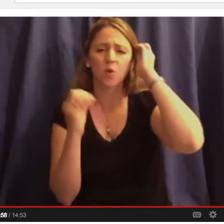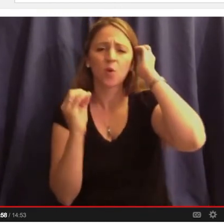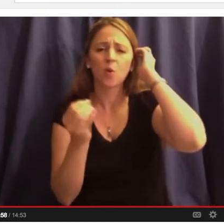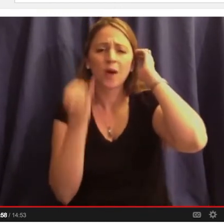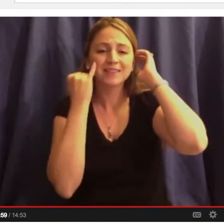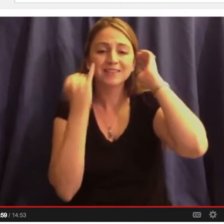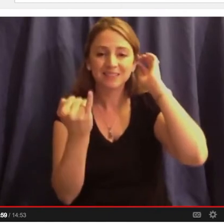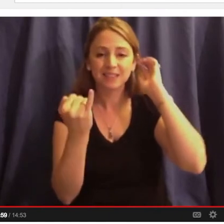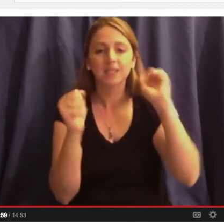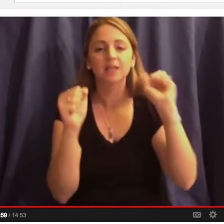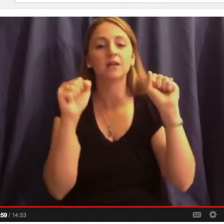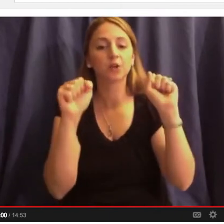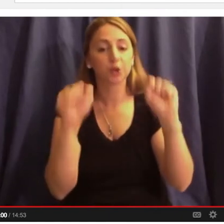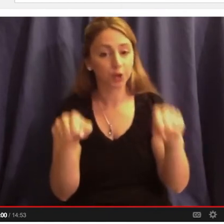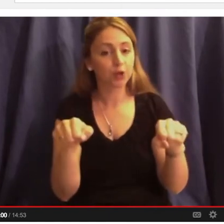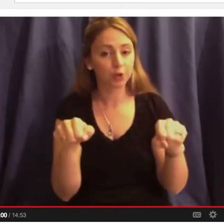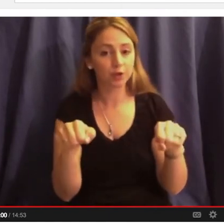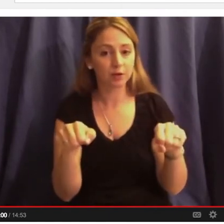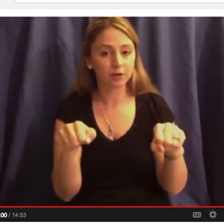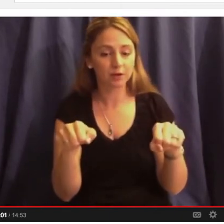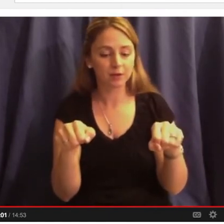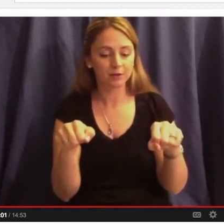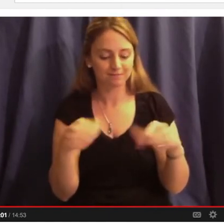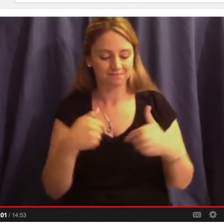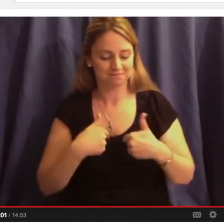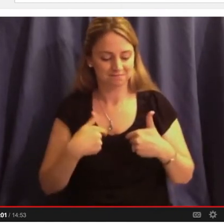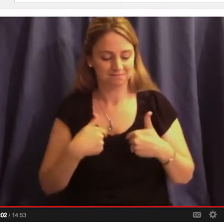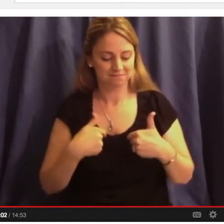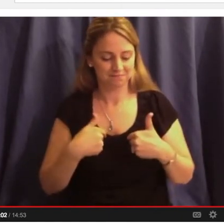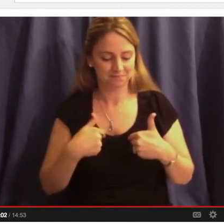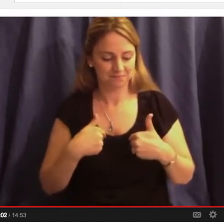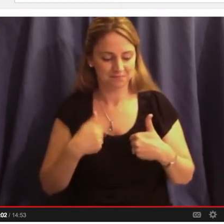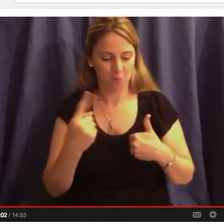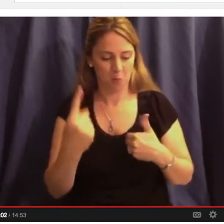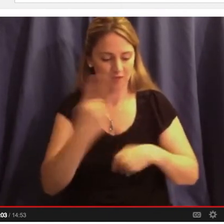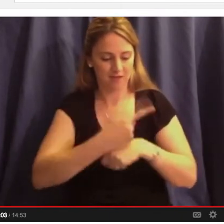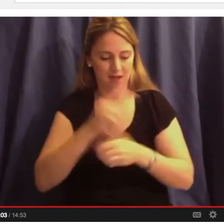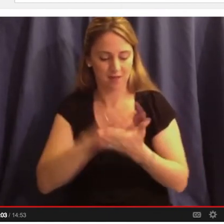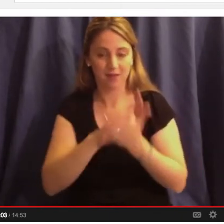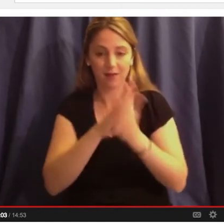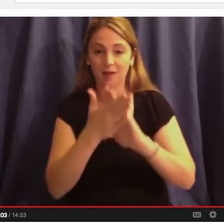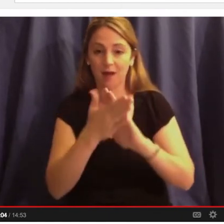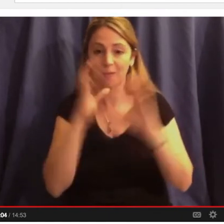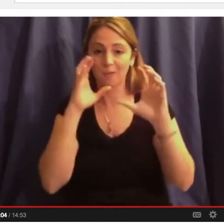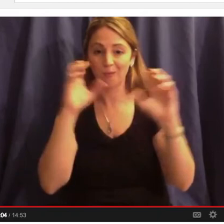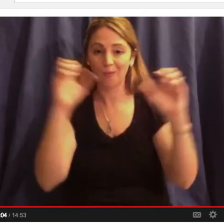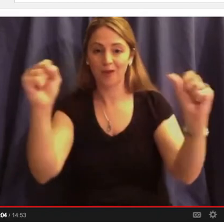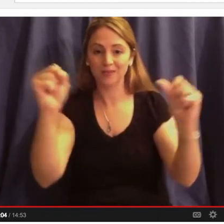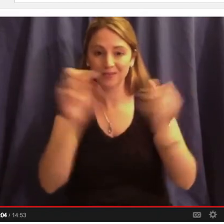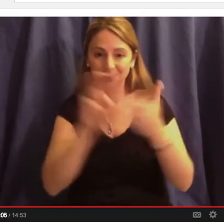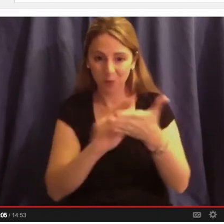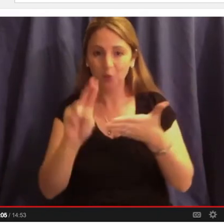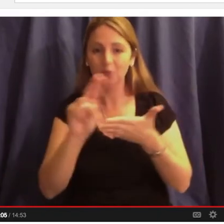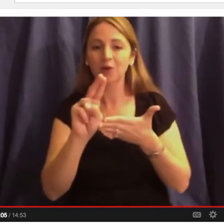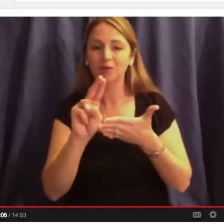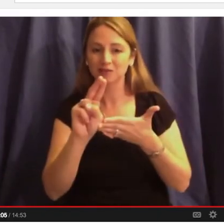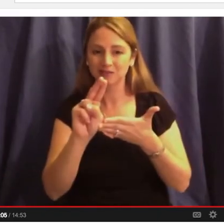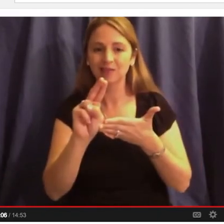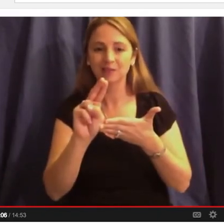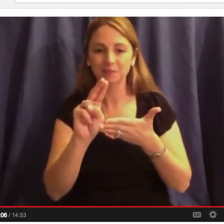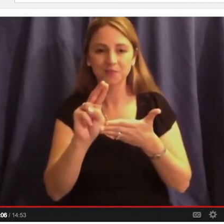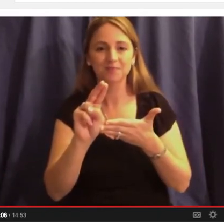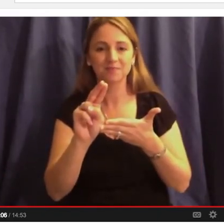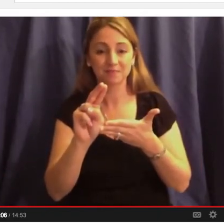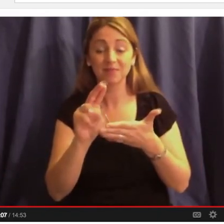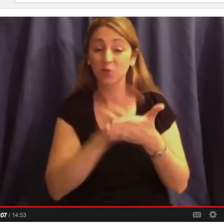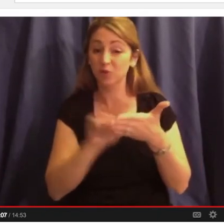that it was possible for this little black boy in Birmingham to one day be president of a university that has students from